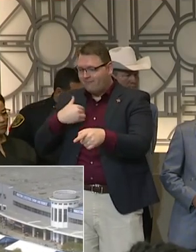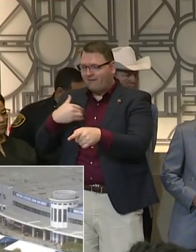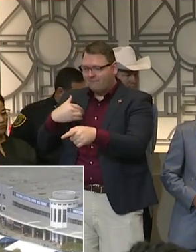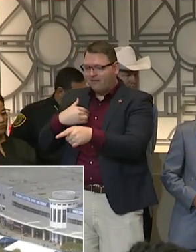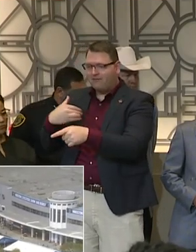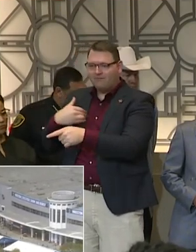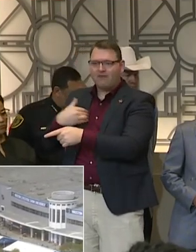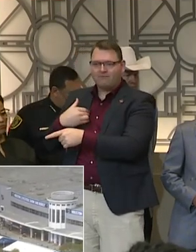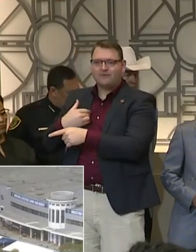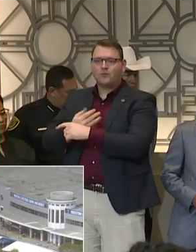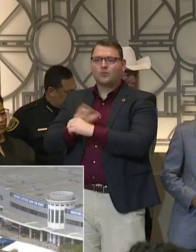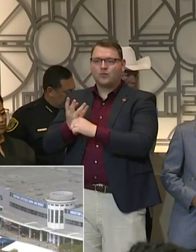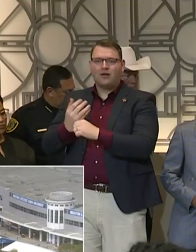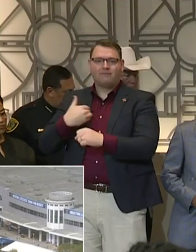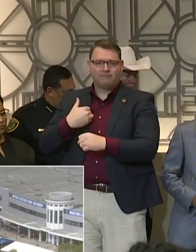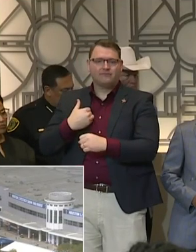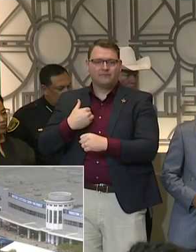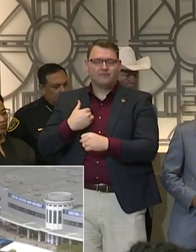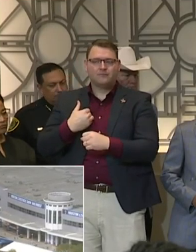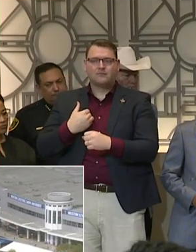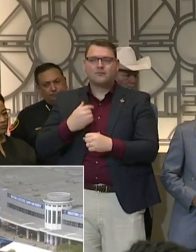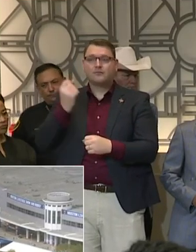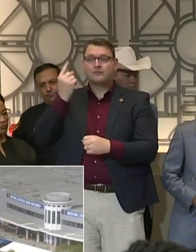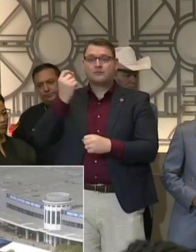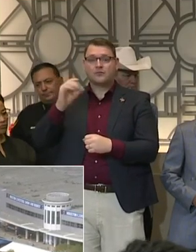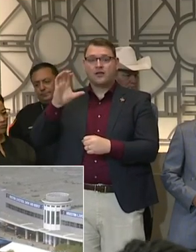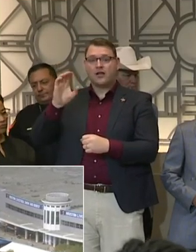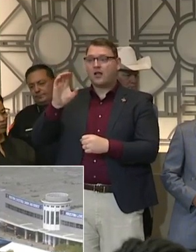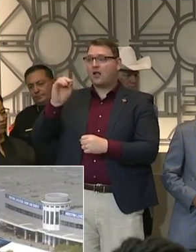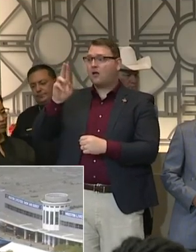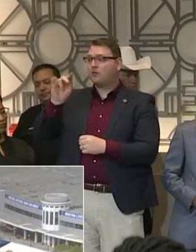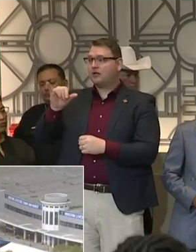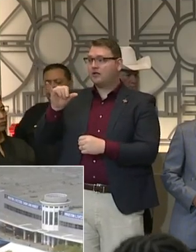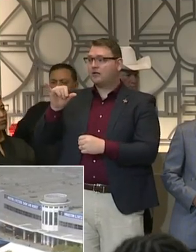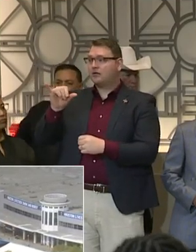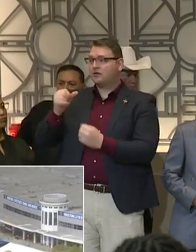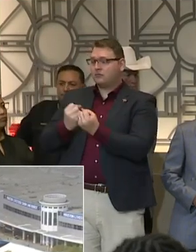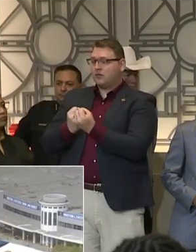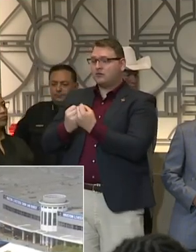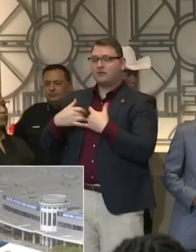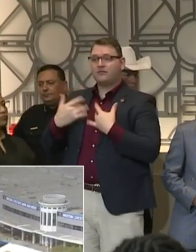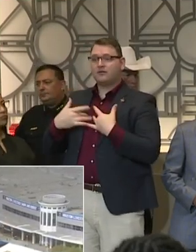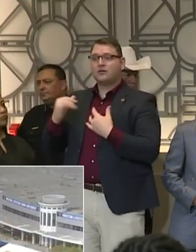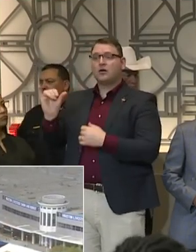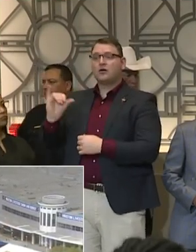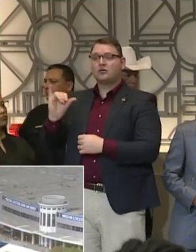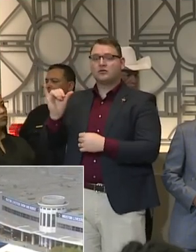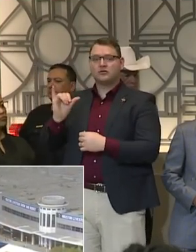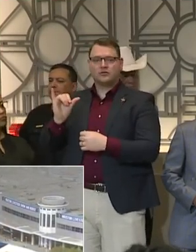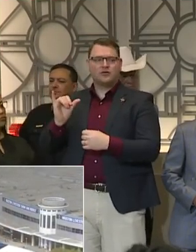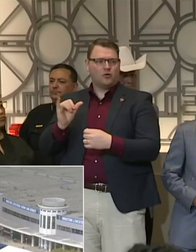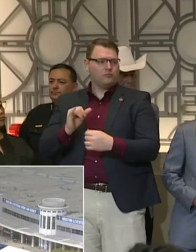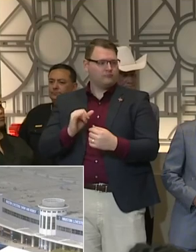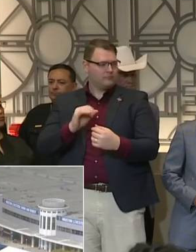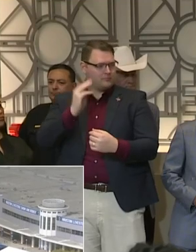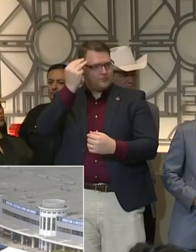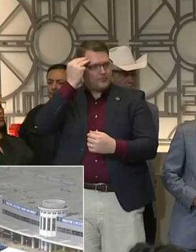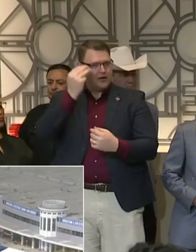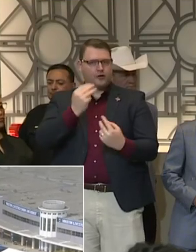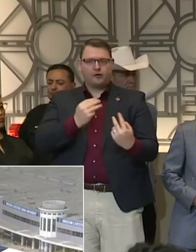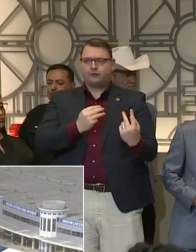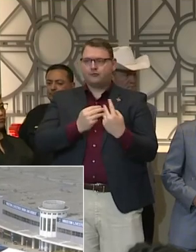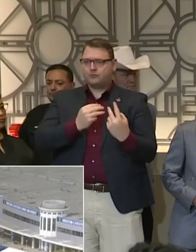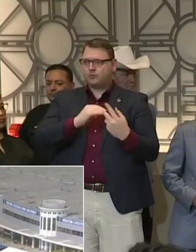county, we'll also be evaluating our county-sponsored events, but most importantly, hand-in-hand with the mayor and other jurisdictions, what